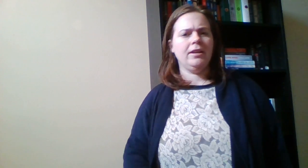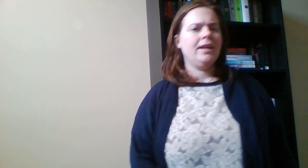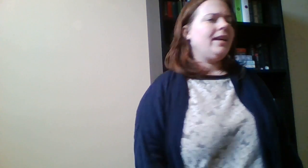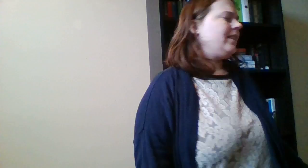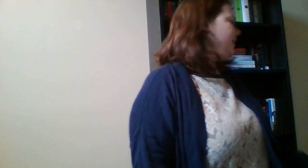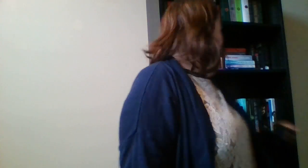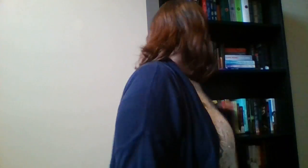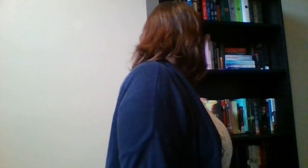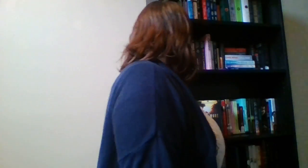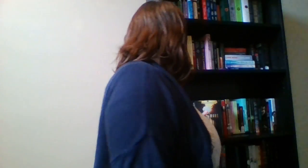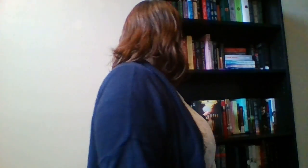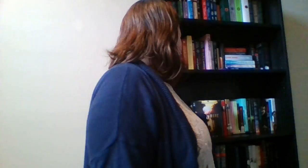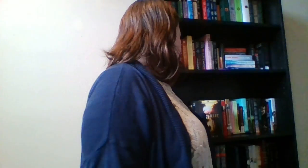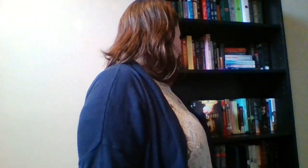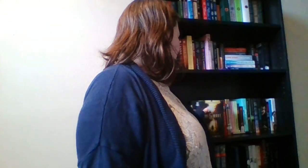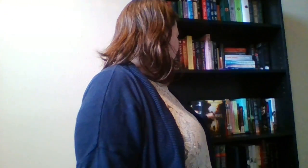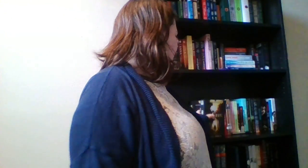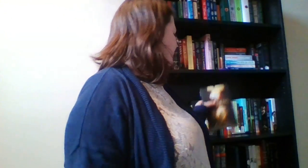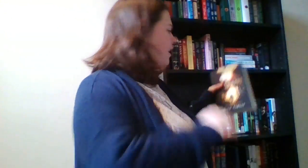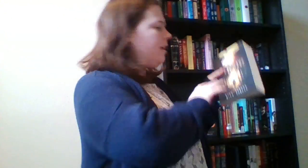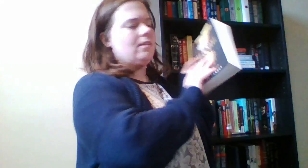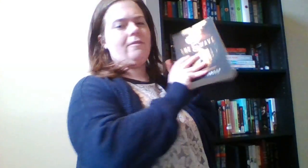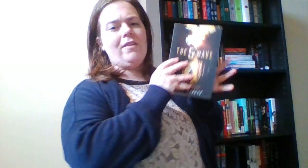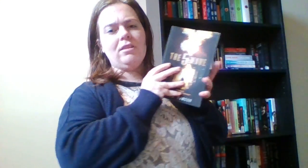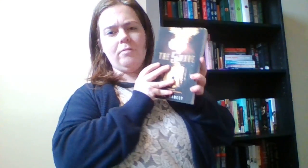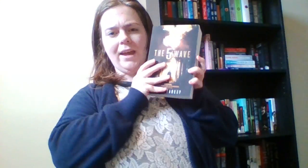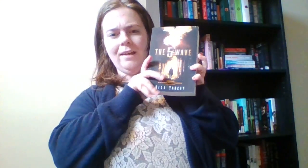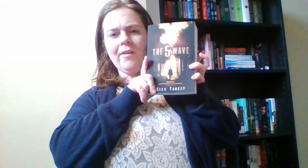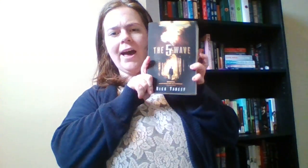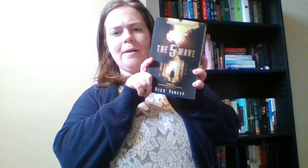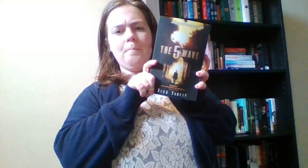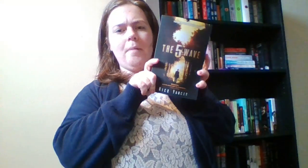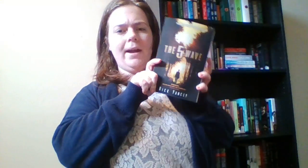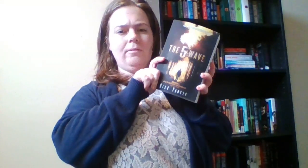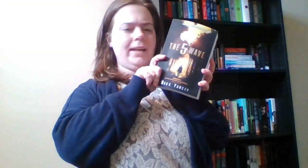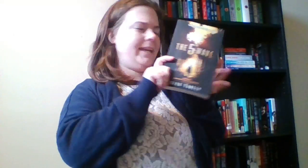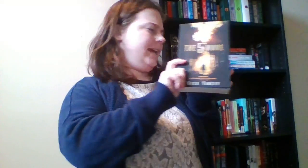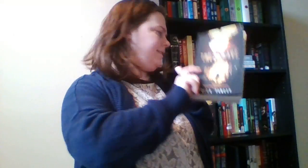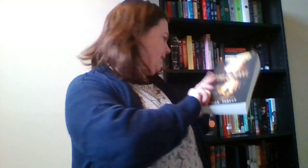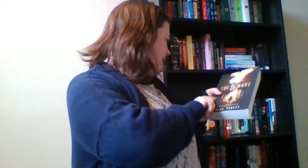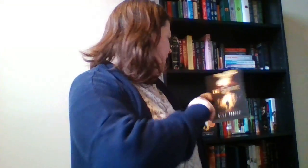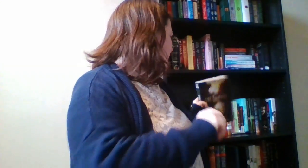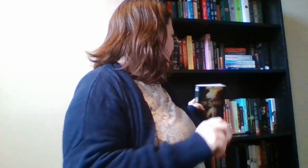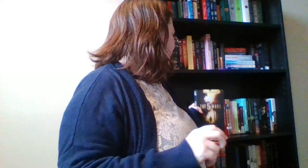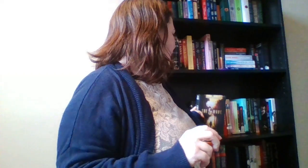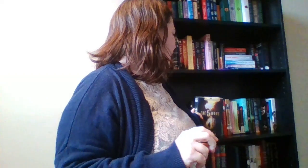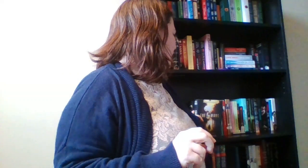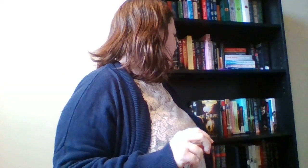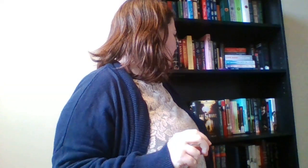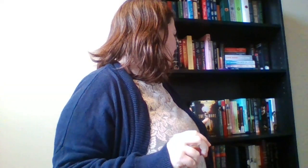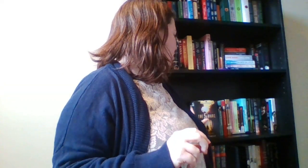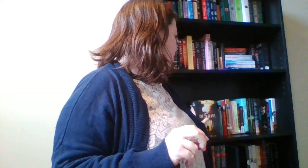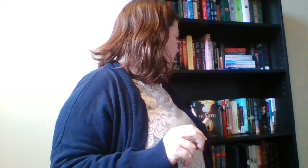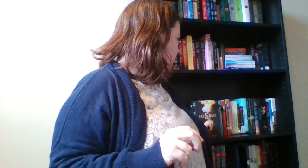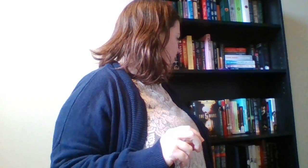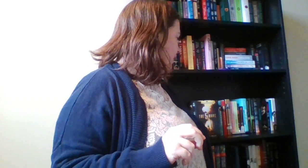Then the next one is The Fifth Wave by Rick Yancey. And the third one